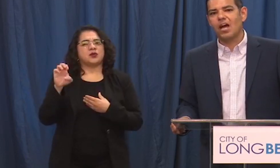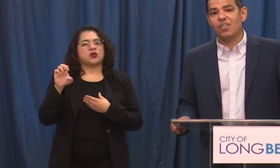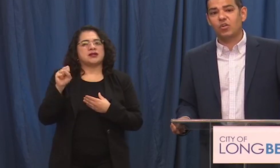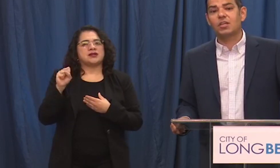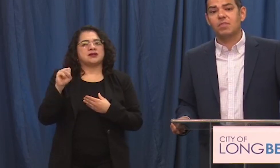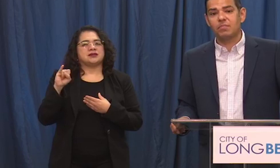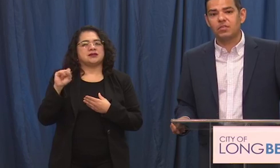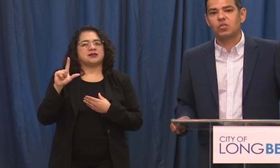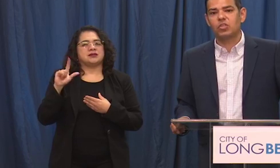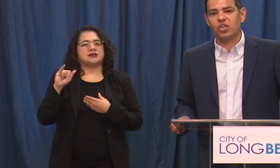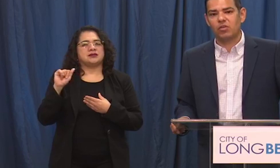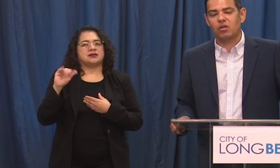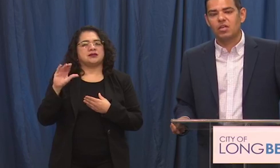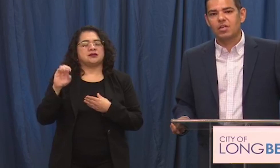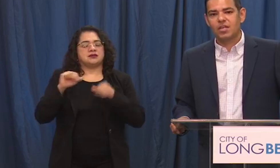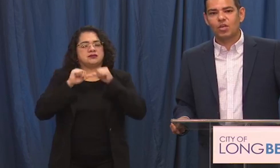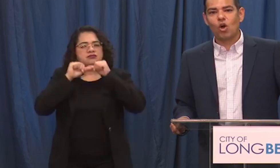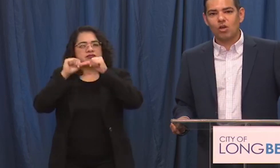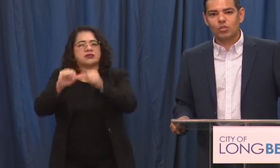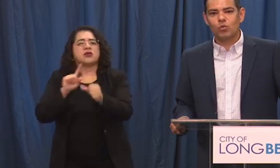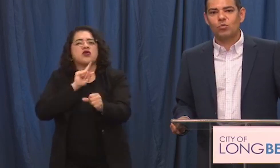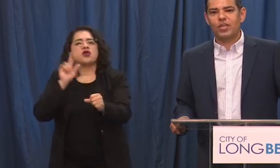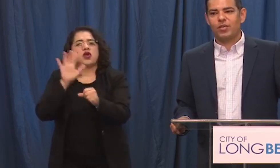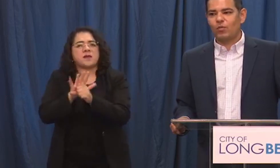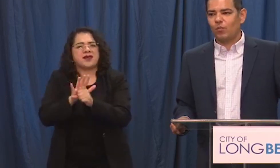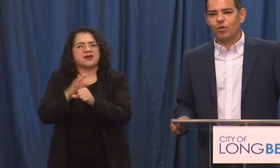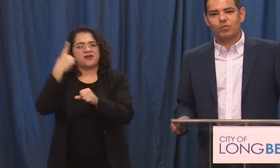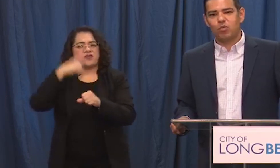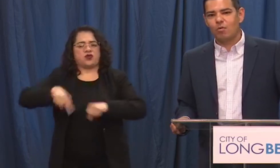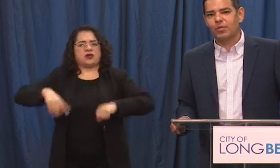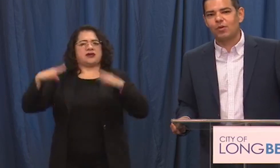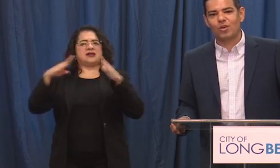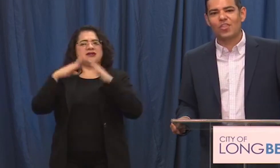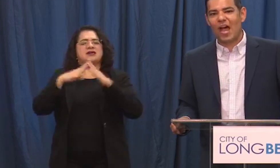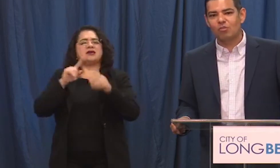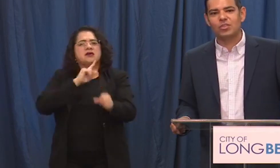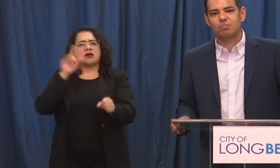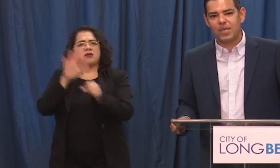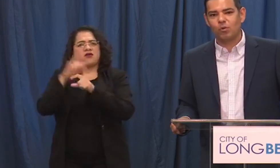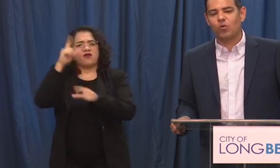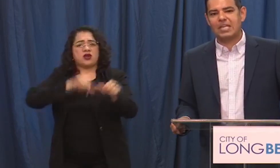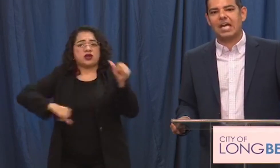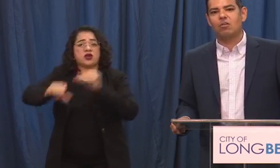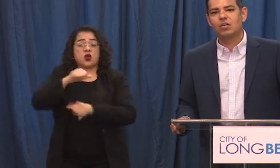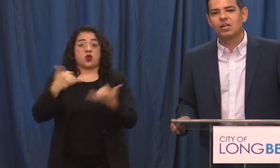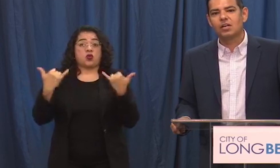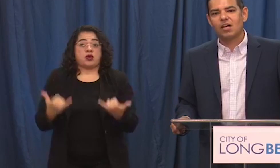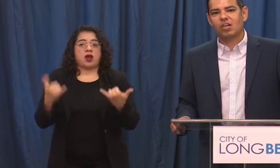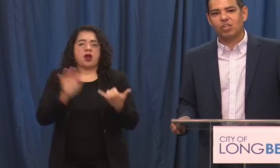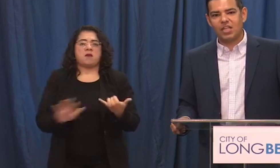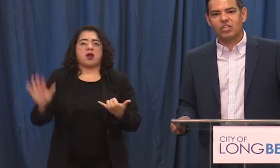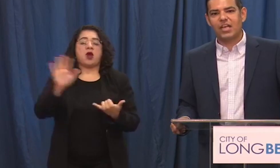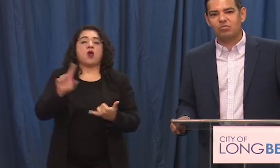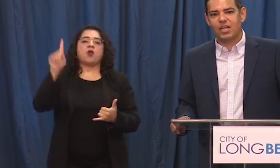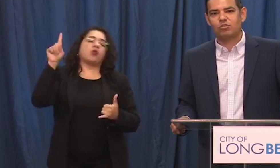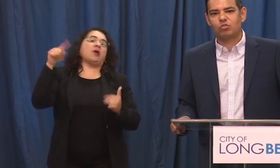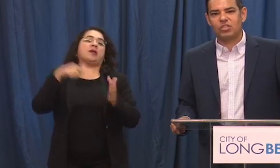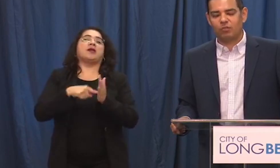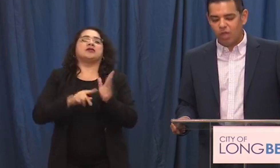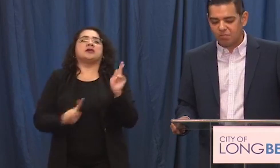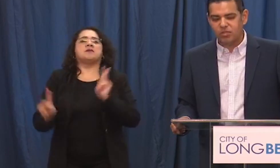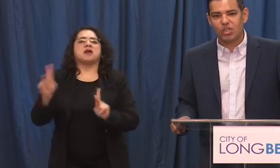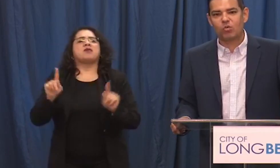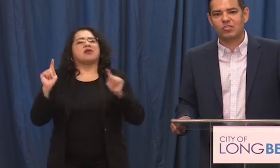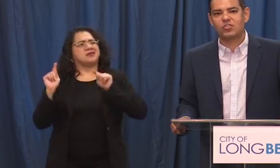and their commitment to each other and so to the what is probably over a thousand people right now cleaning the downtown